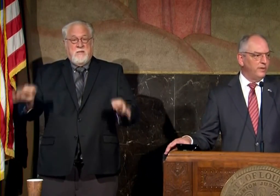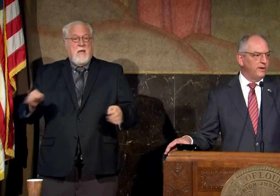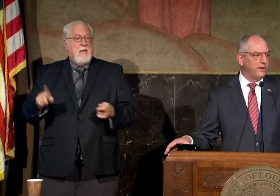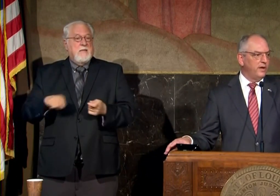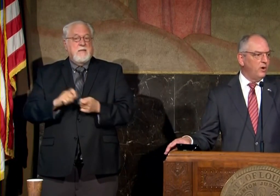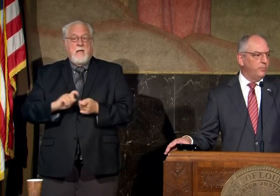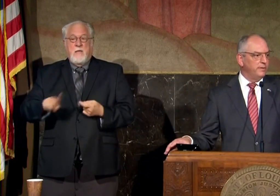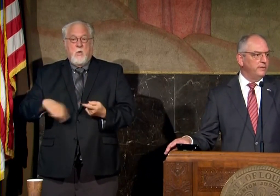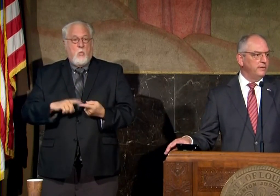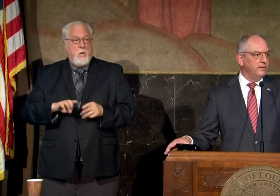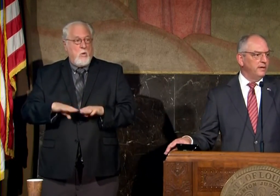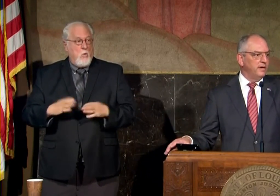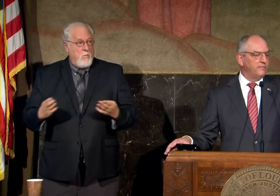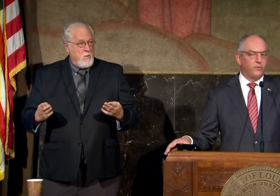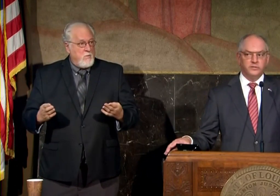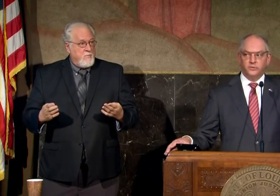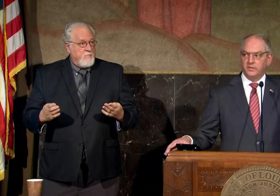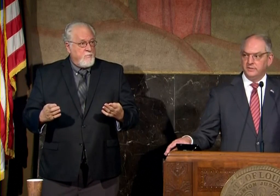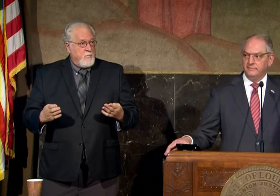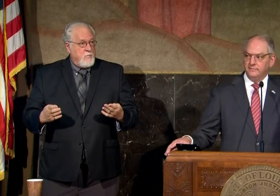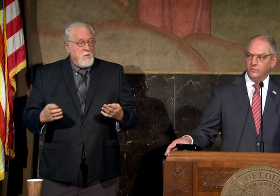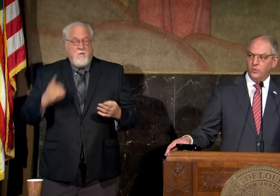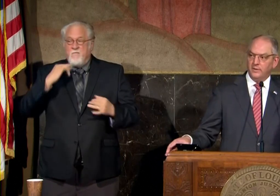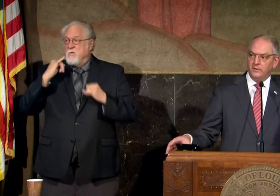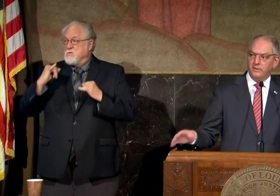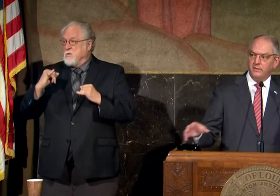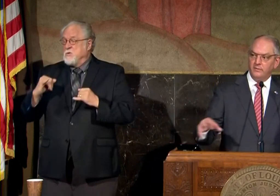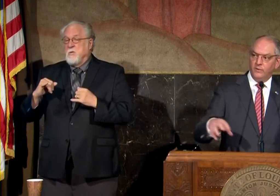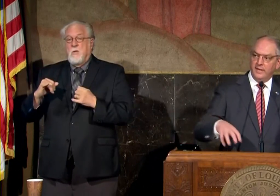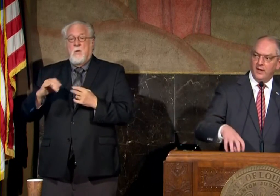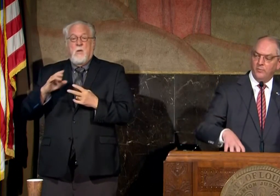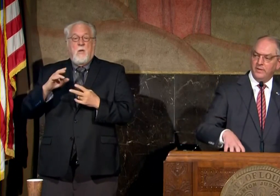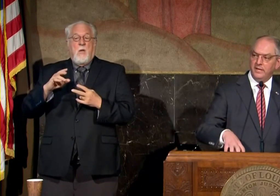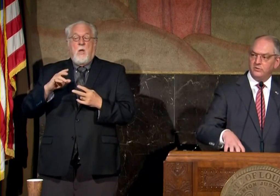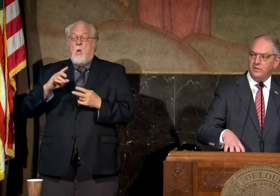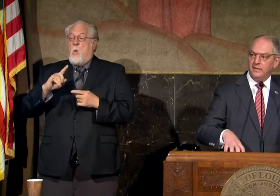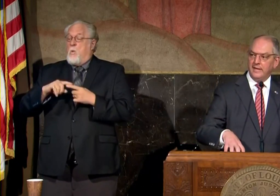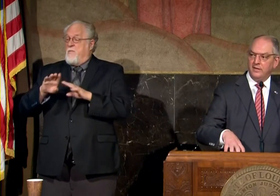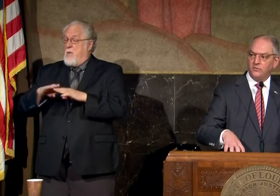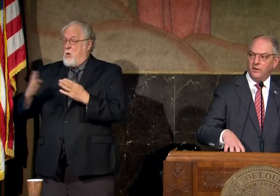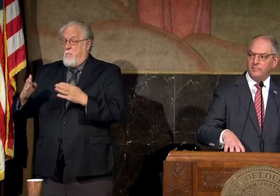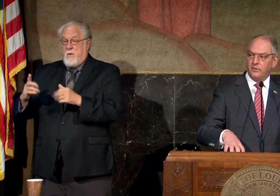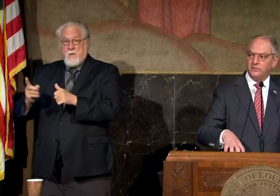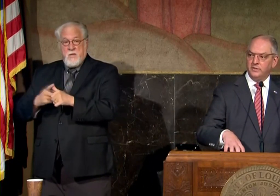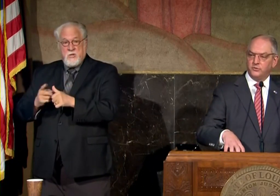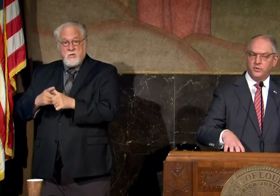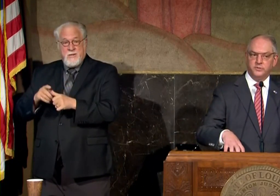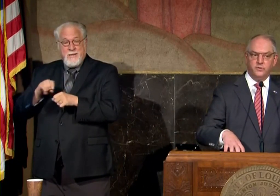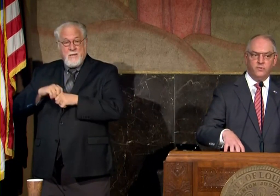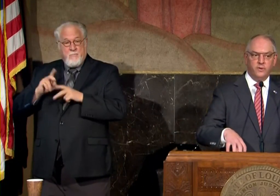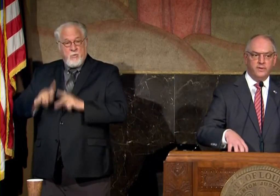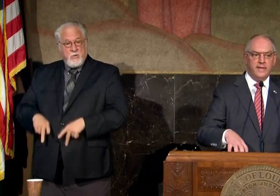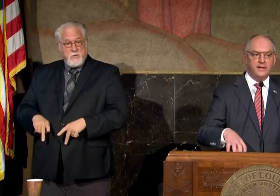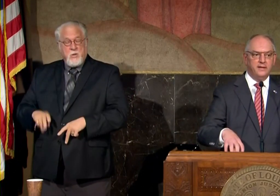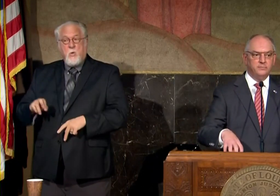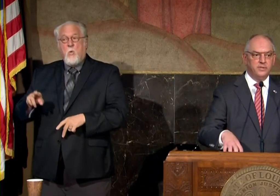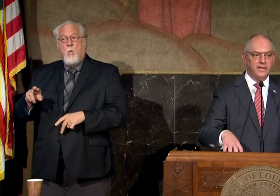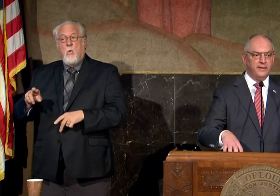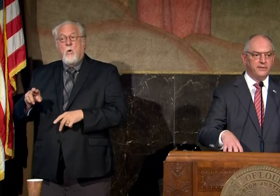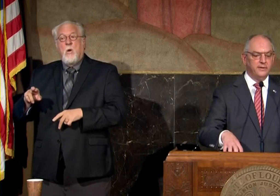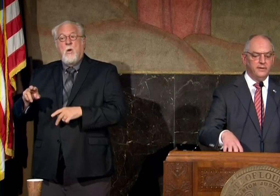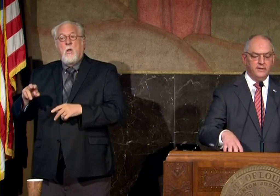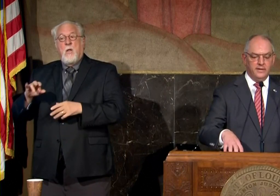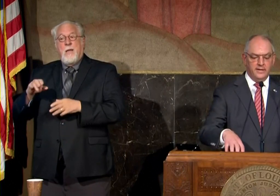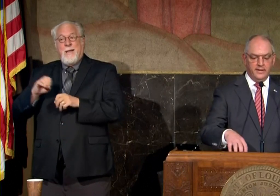when they're going to open uh for instruction whether when they open initially that is for in-person instruction or whether that comes